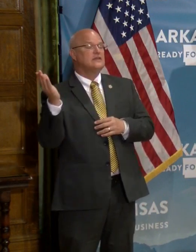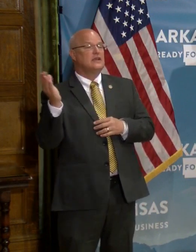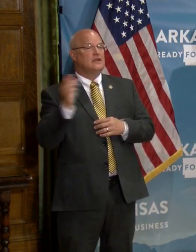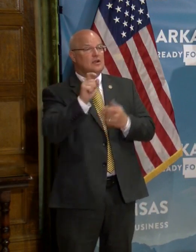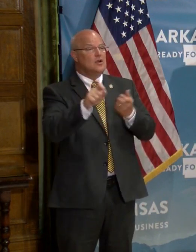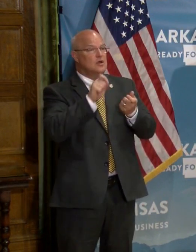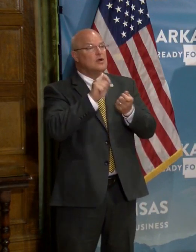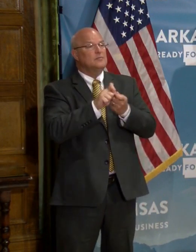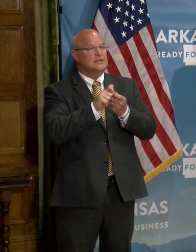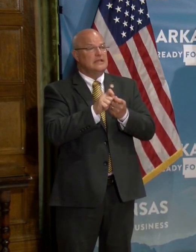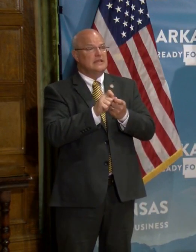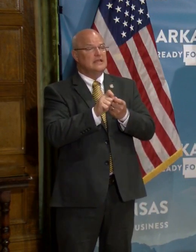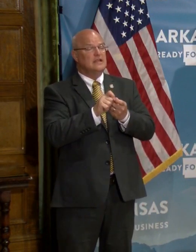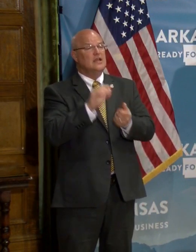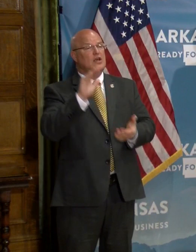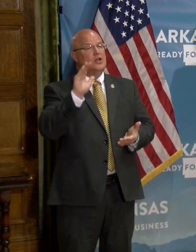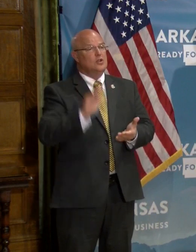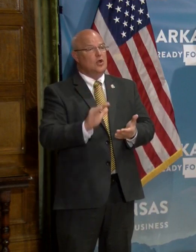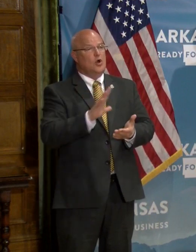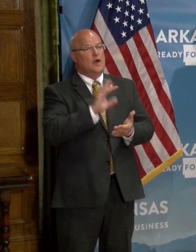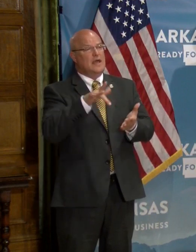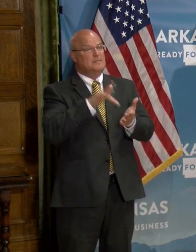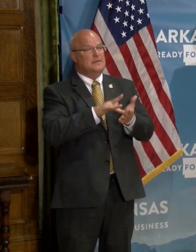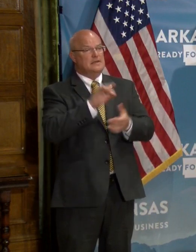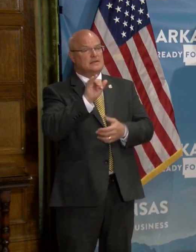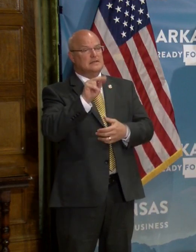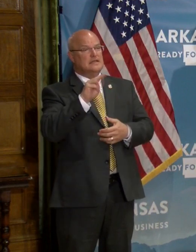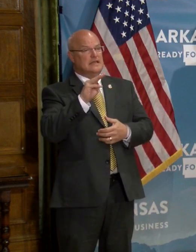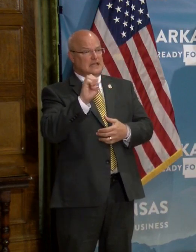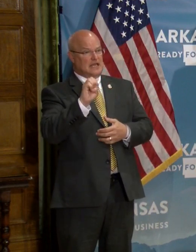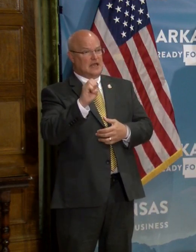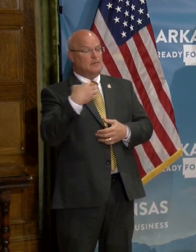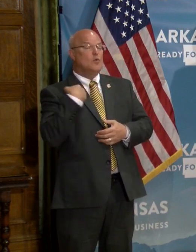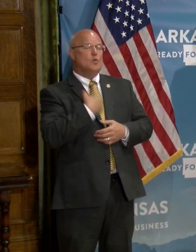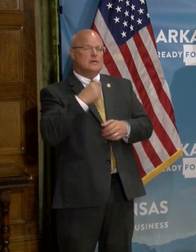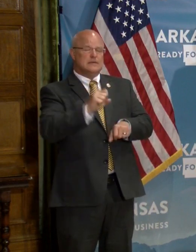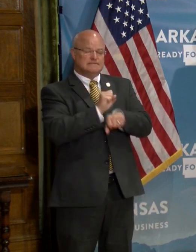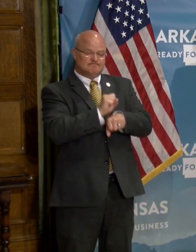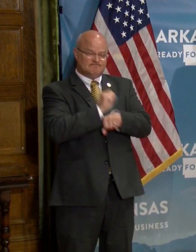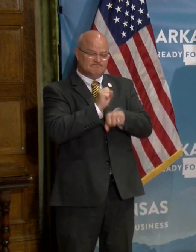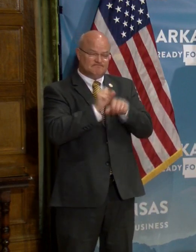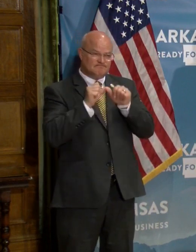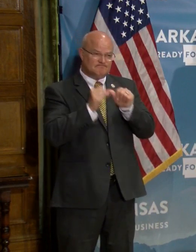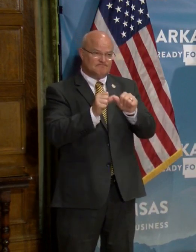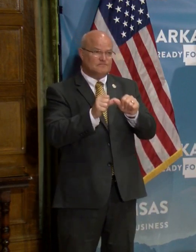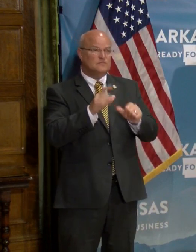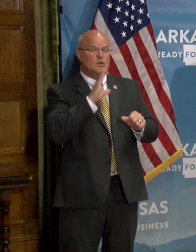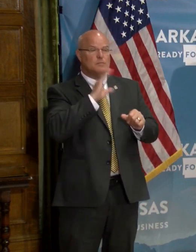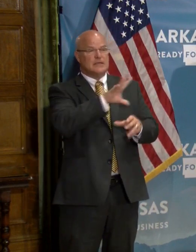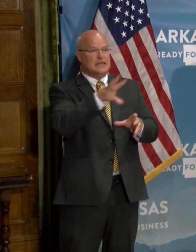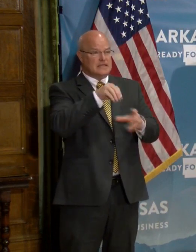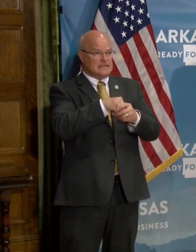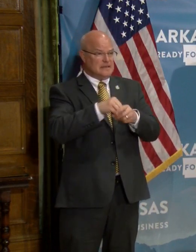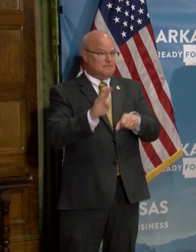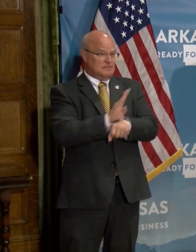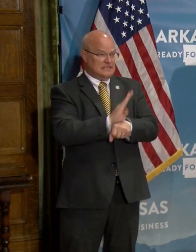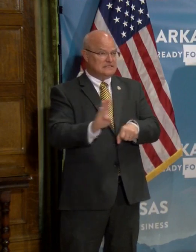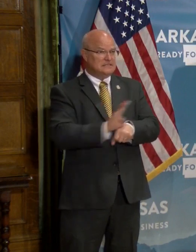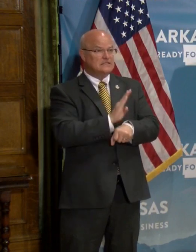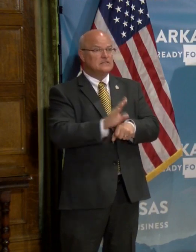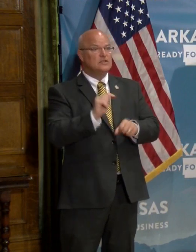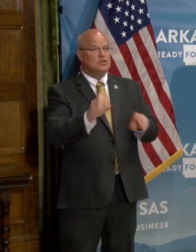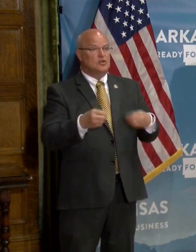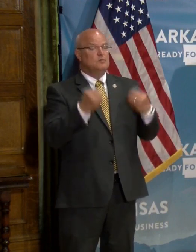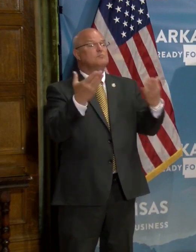particularly the low middle income. And we have to continue our efforts to be in business, to